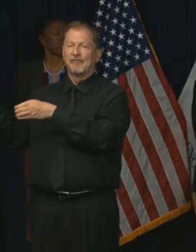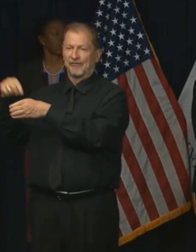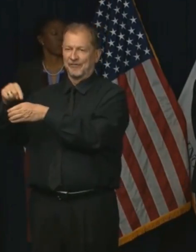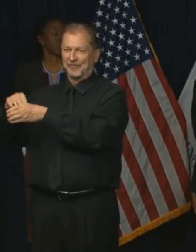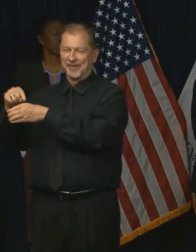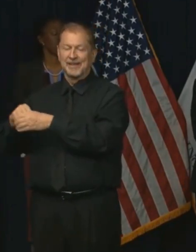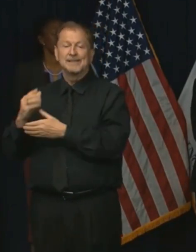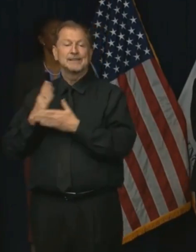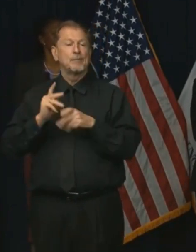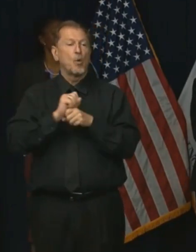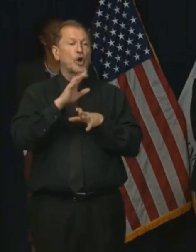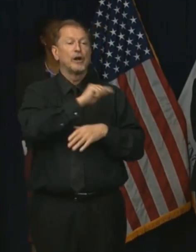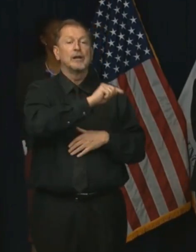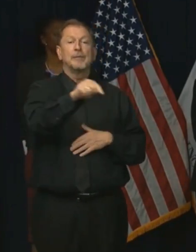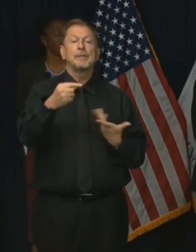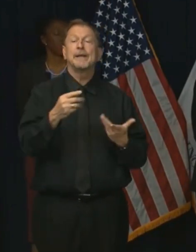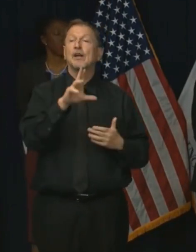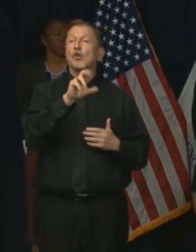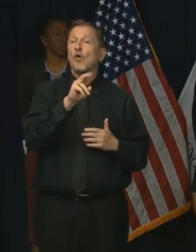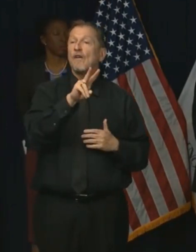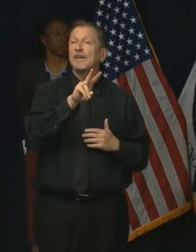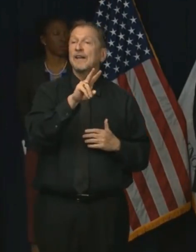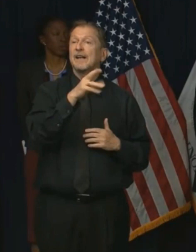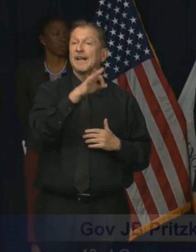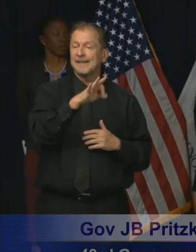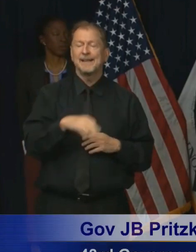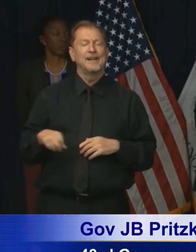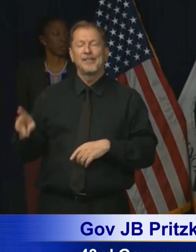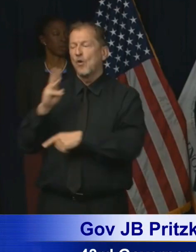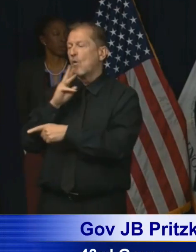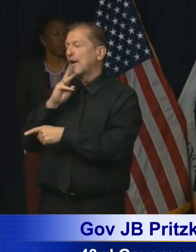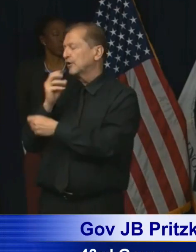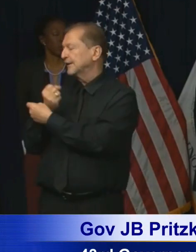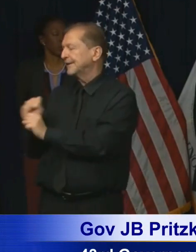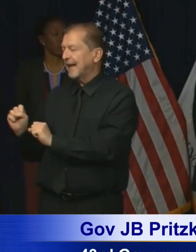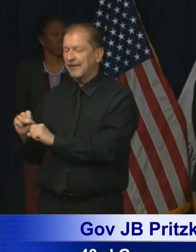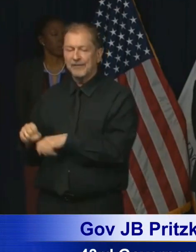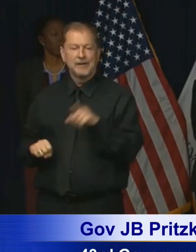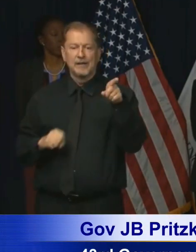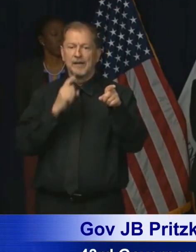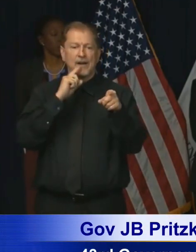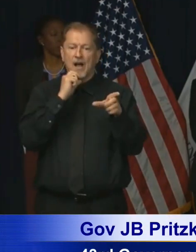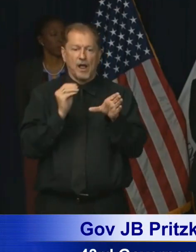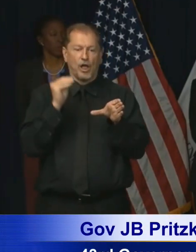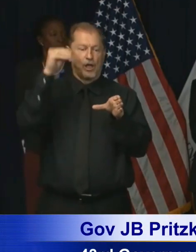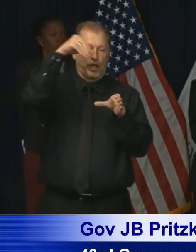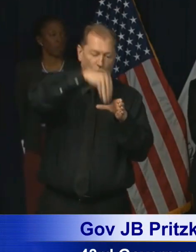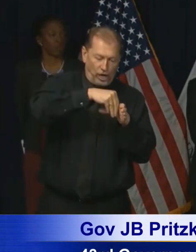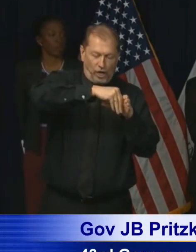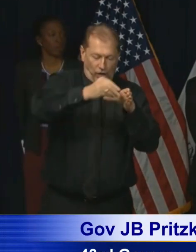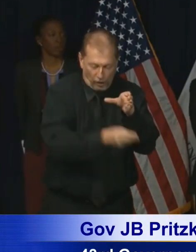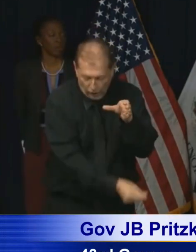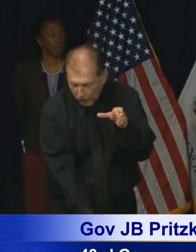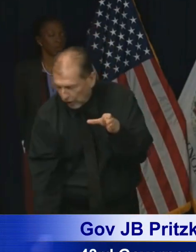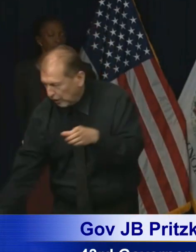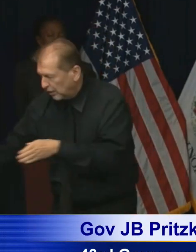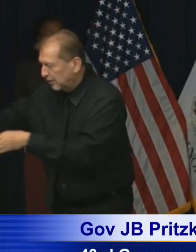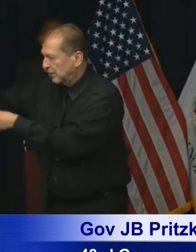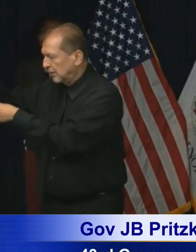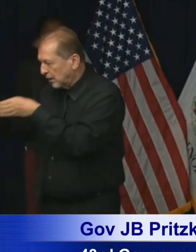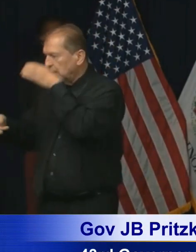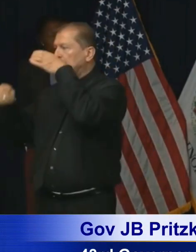have COVID-19 or even get tested positive. Water supply is safe. It won't be traveling through your pipes and into your home. So